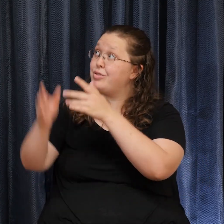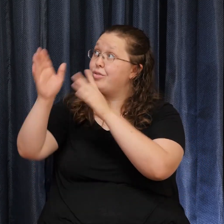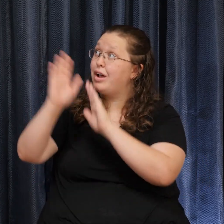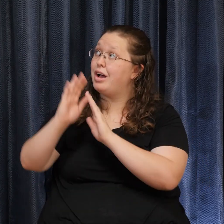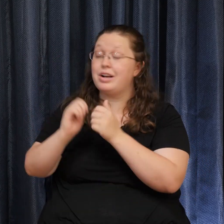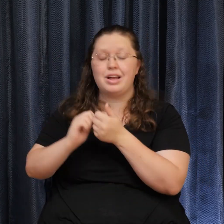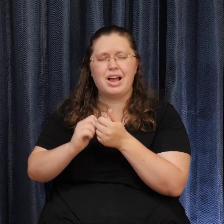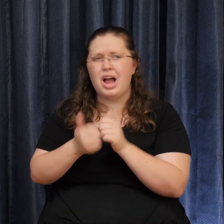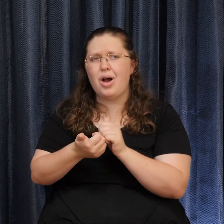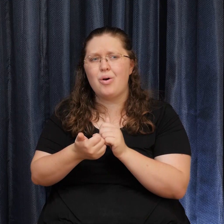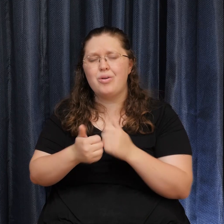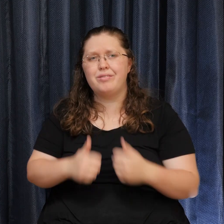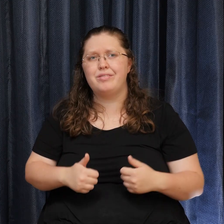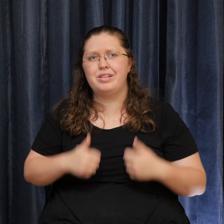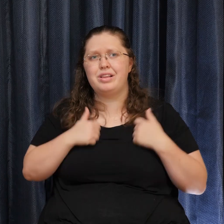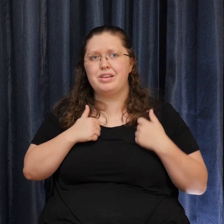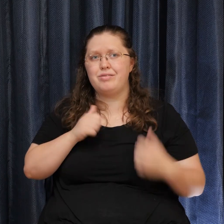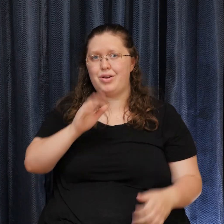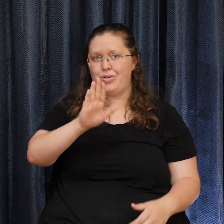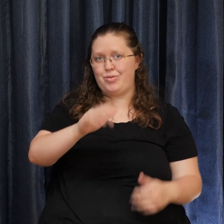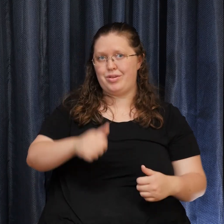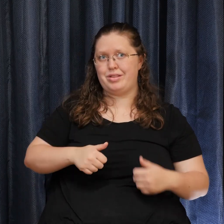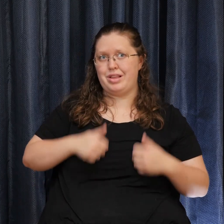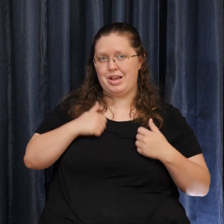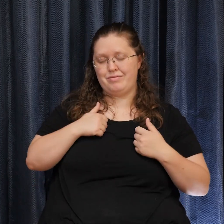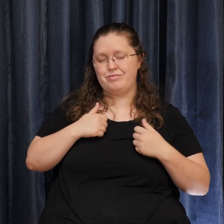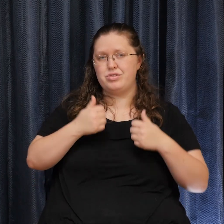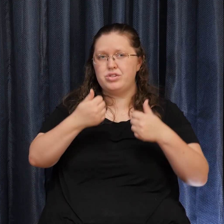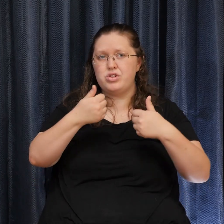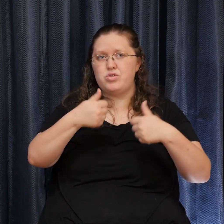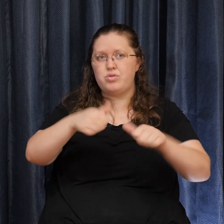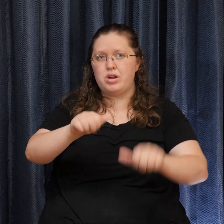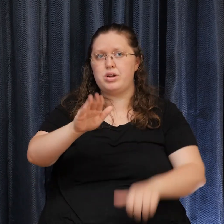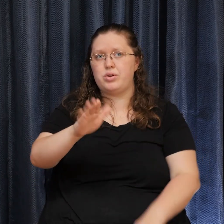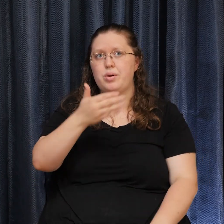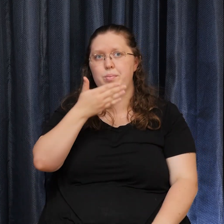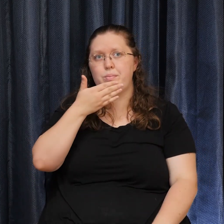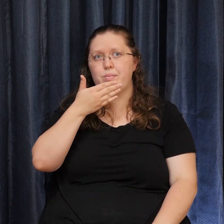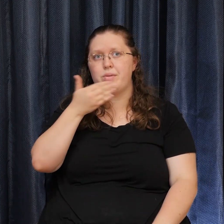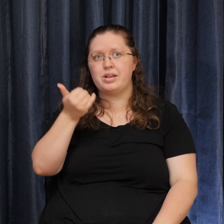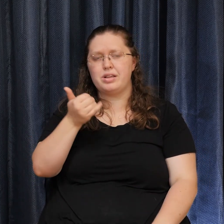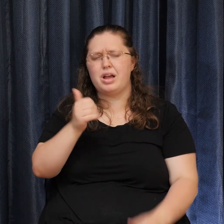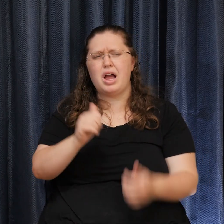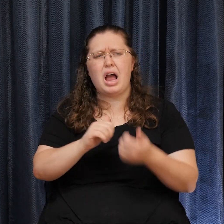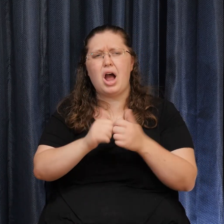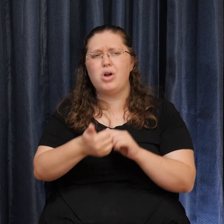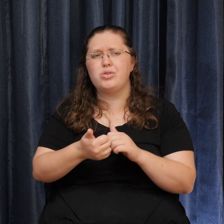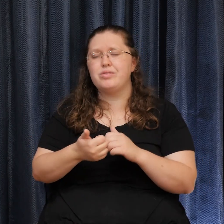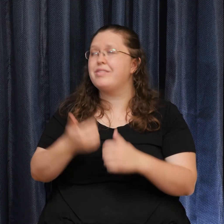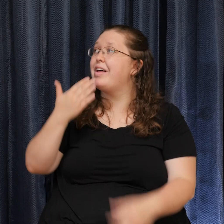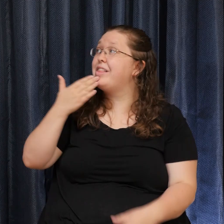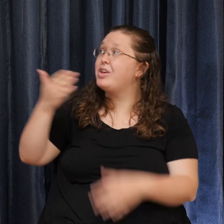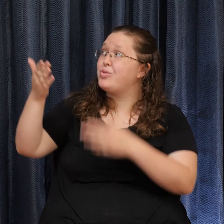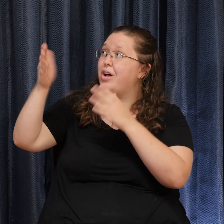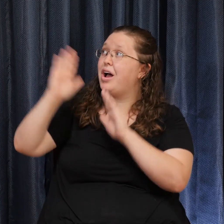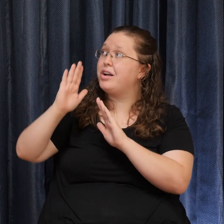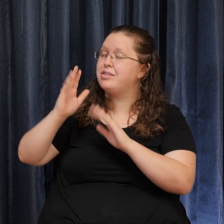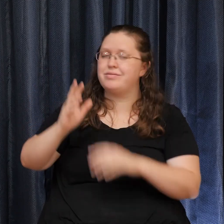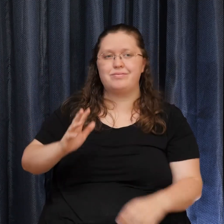your best The best way To say thank you God Is by letting go Of the past And living in the present